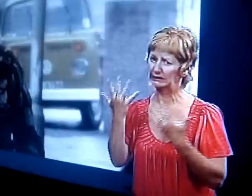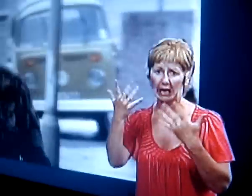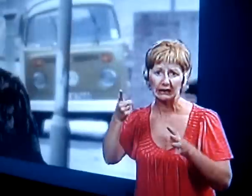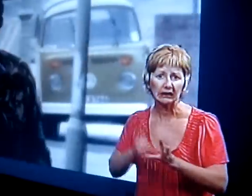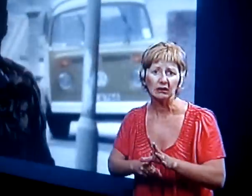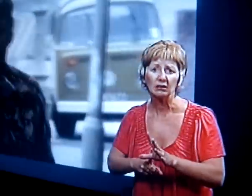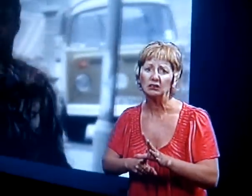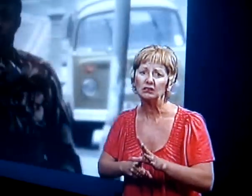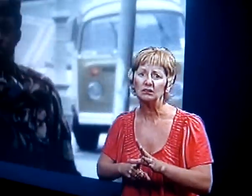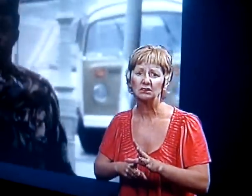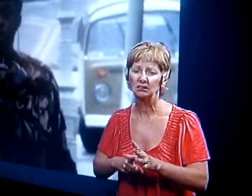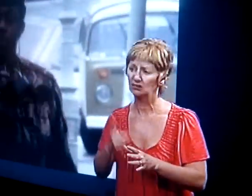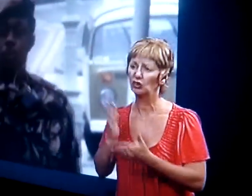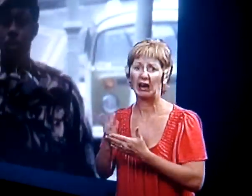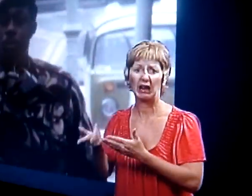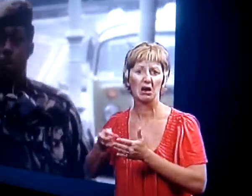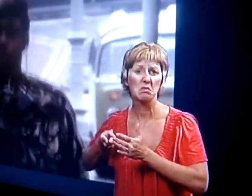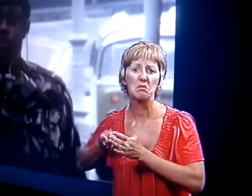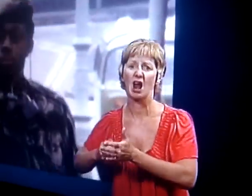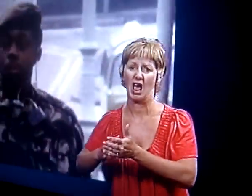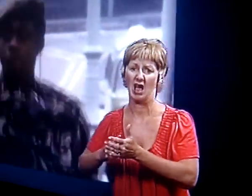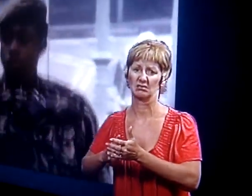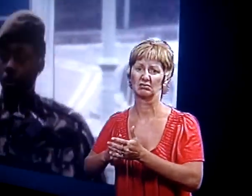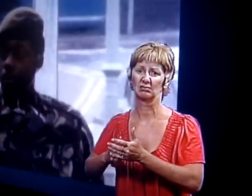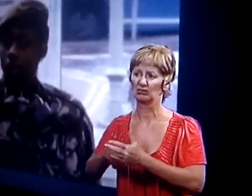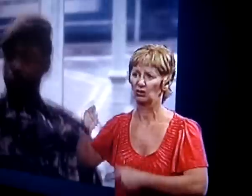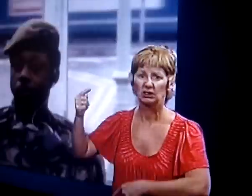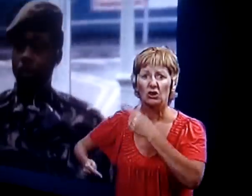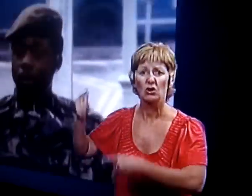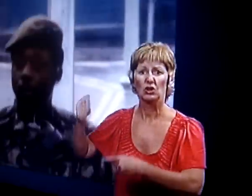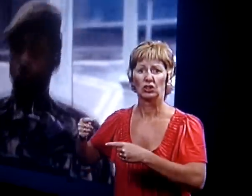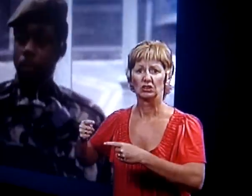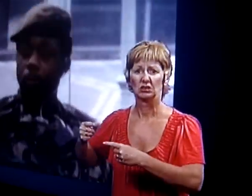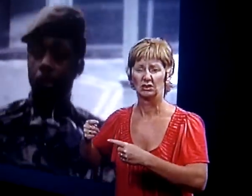...if the dispute and the confrontation was one that was going to drag on for decades.